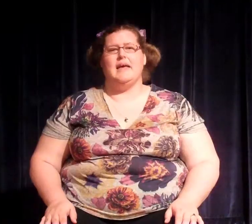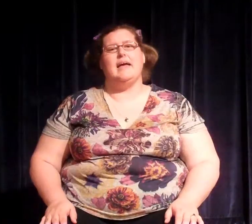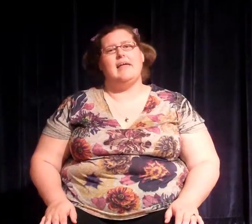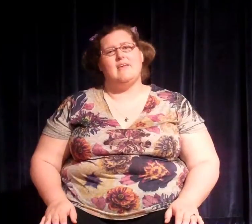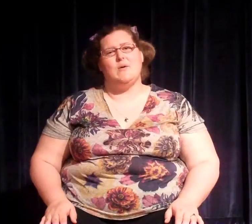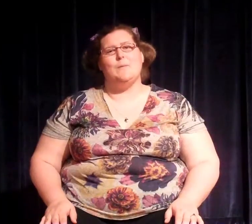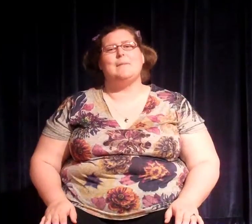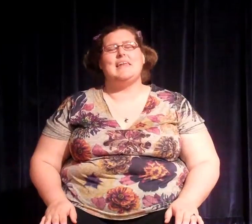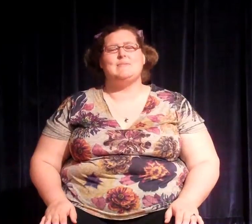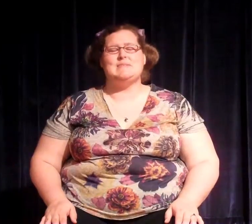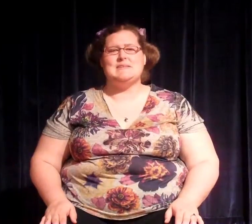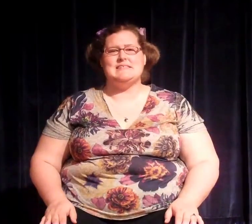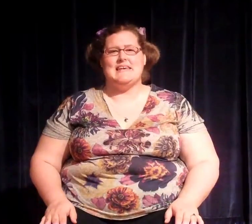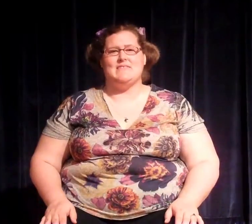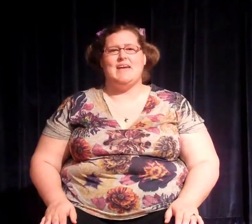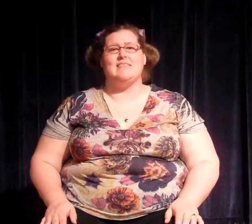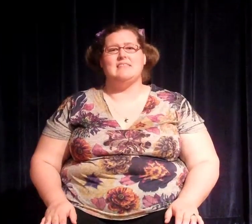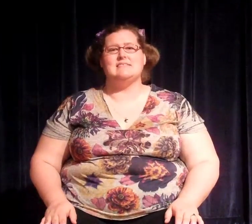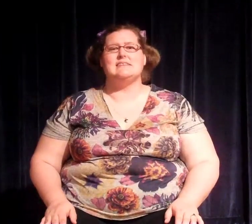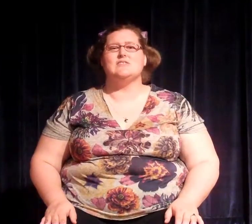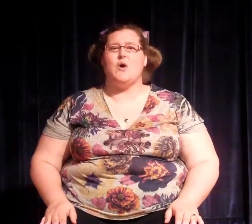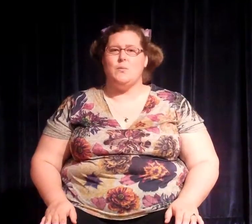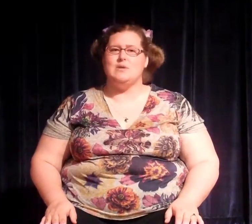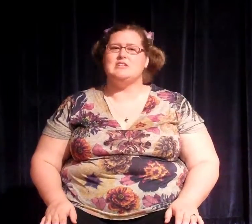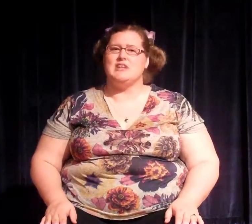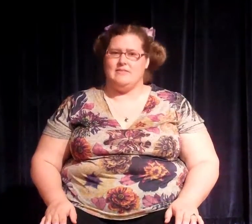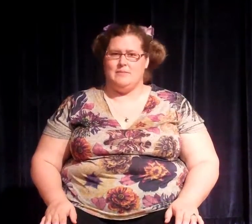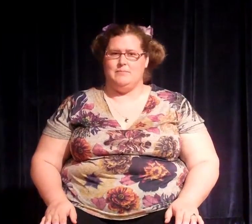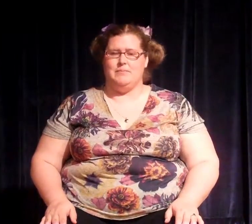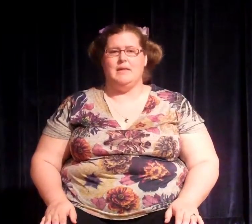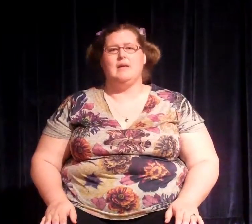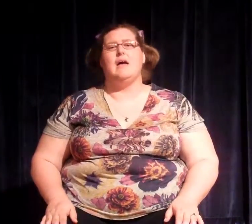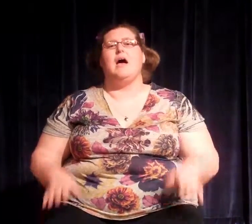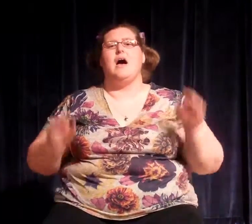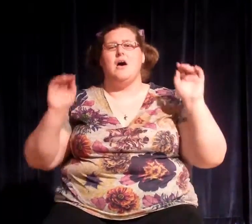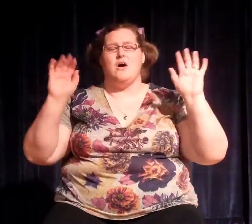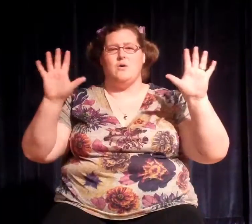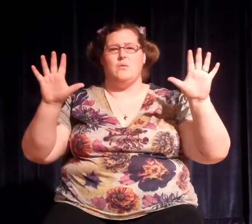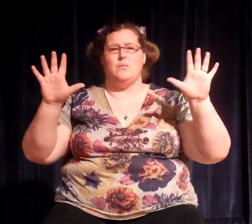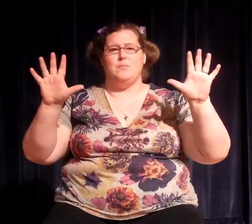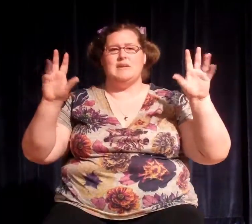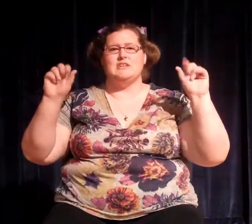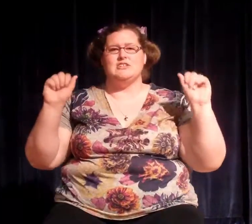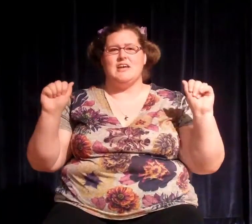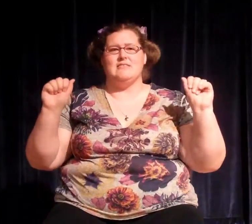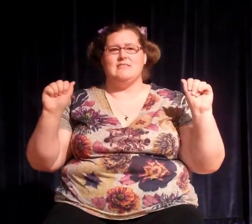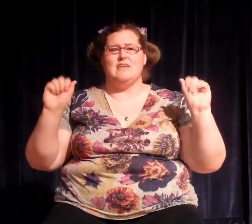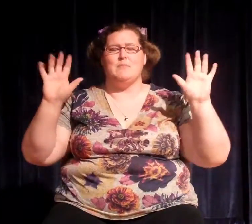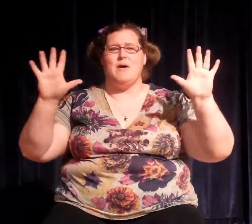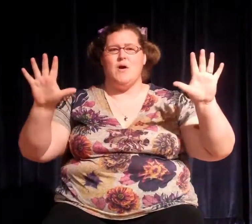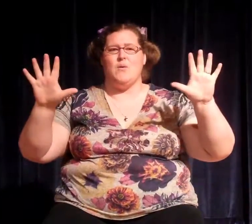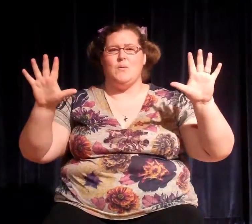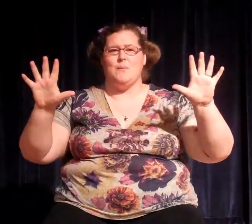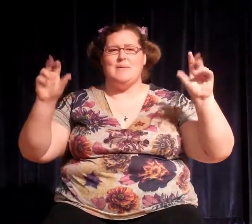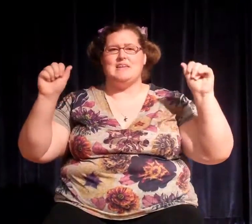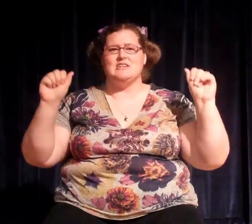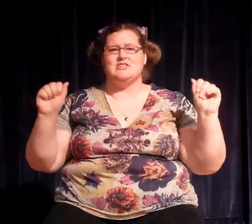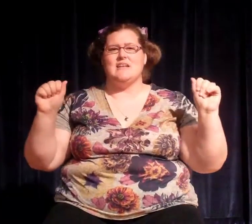Hello, my name is Miss Eve and this is Open Shut Them. Open, shut them, open, shut